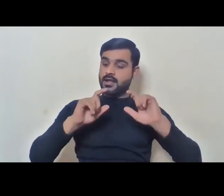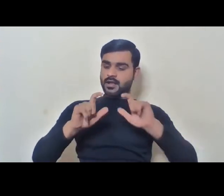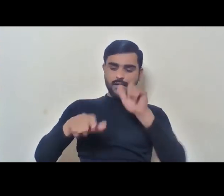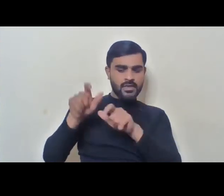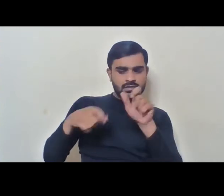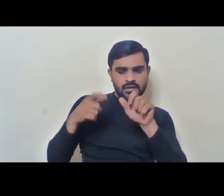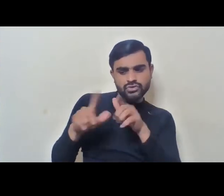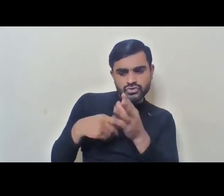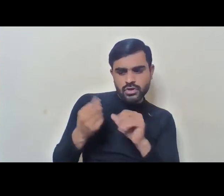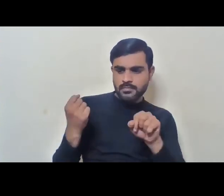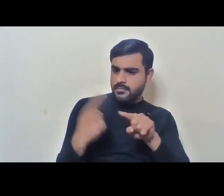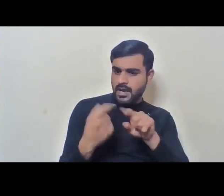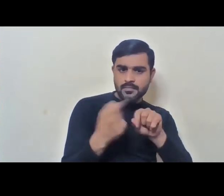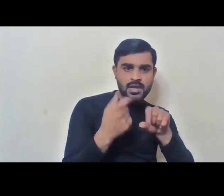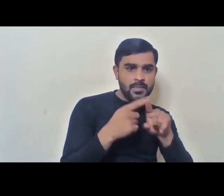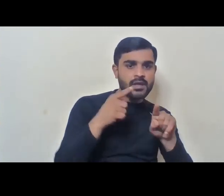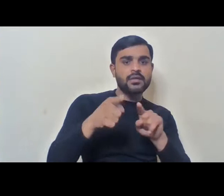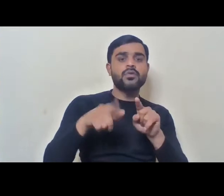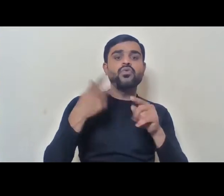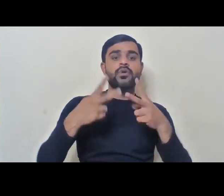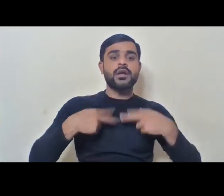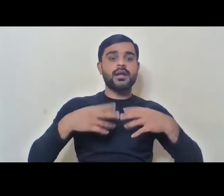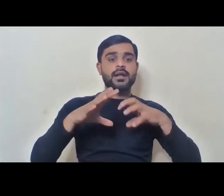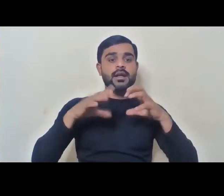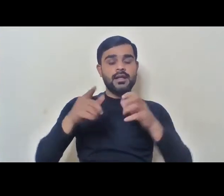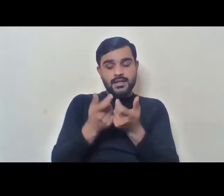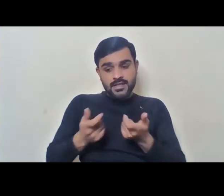And this will be done by constituting an expert committee.